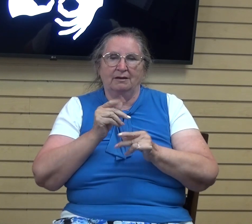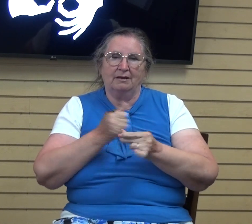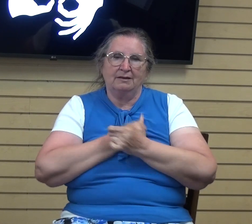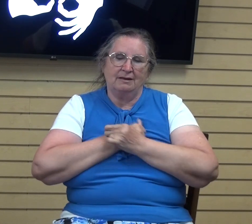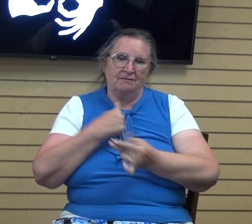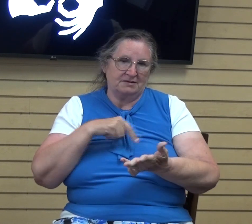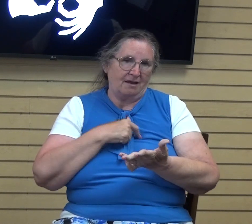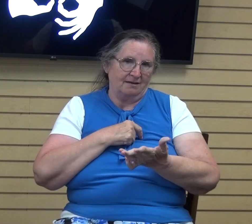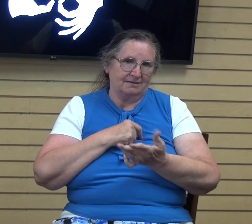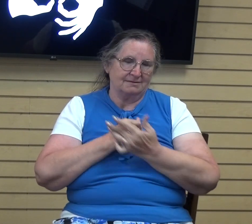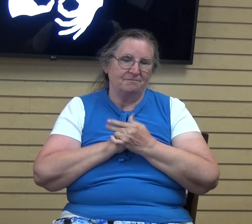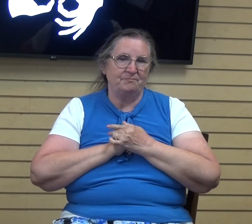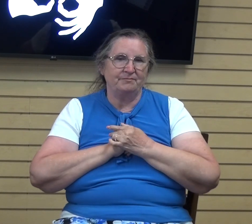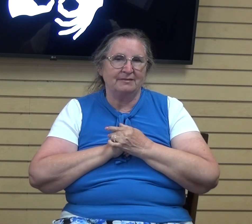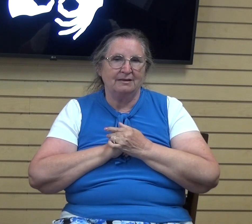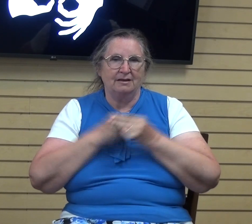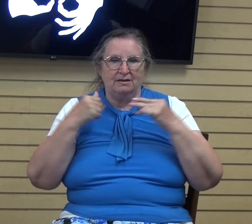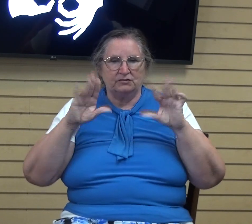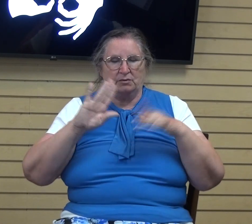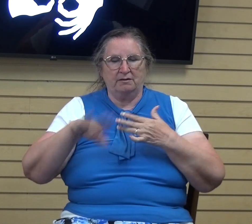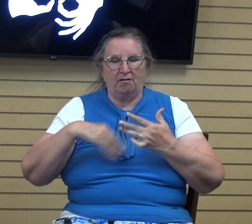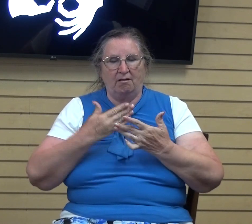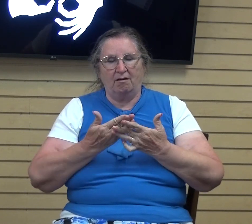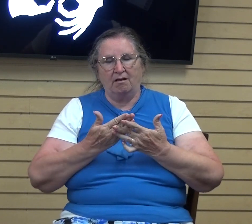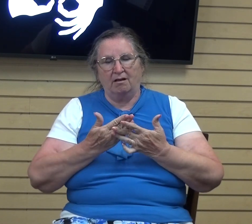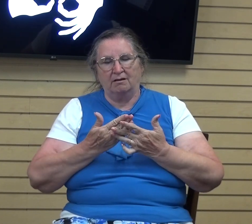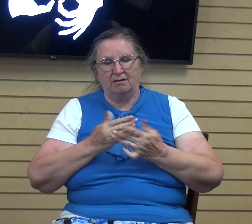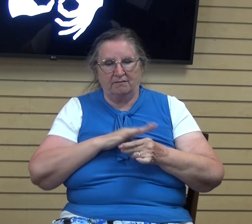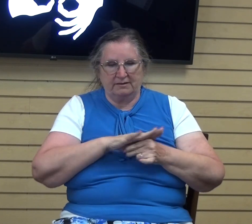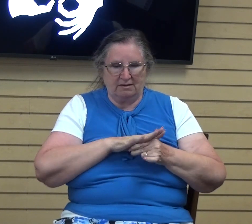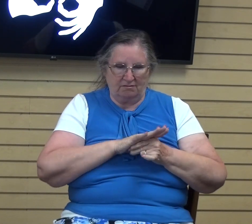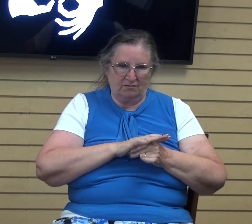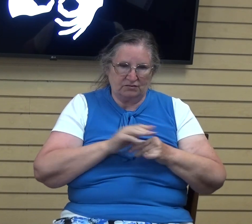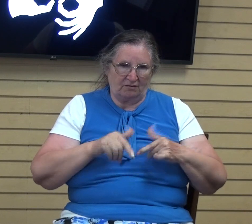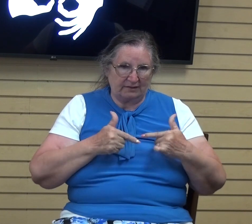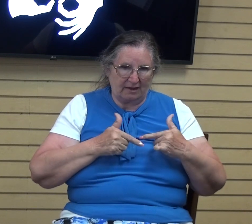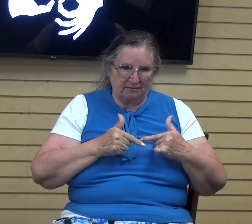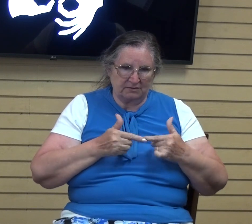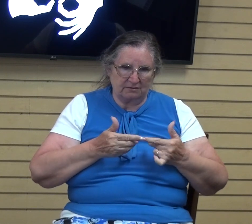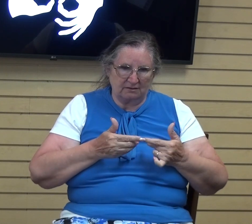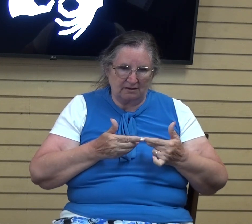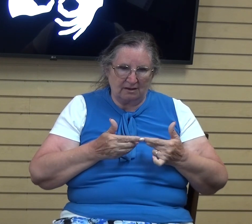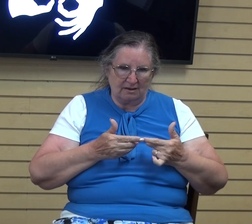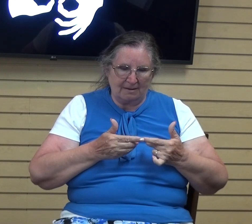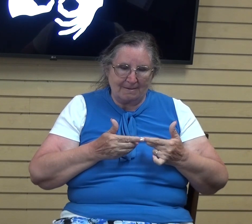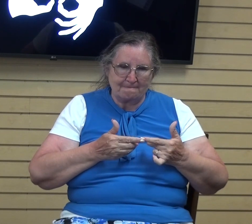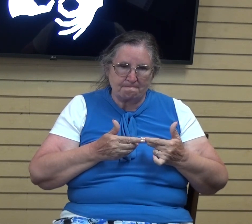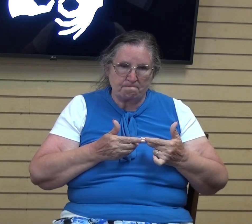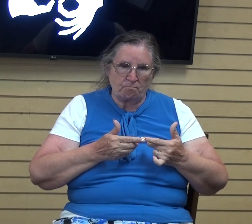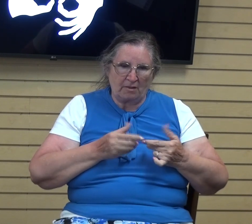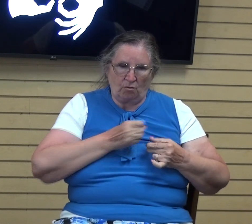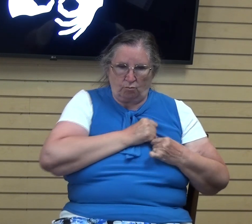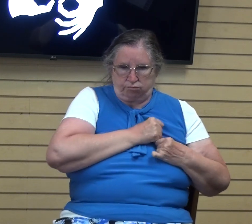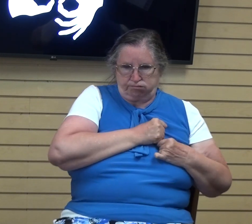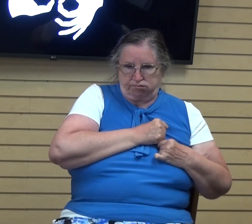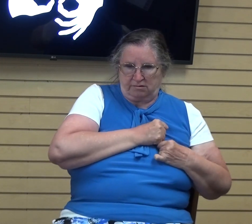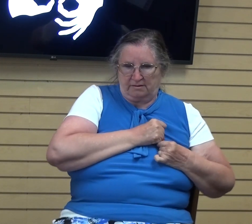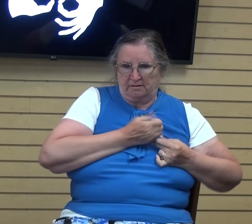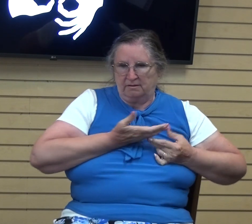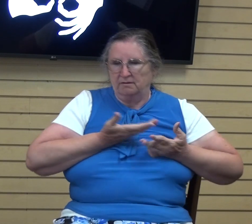you know? So just surrendering all those areas of our lives that, um, we can truly trust God with.